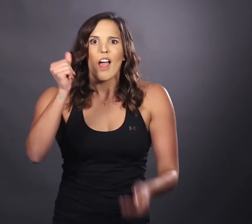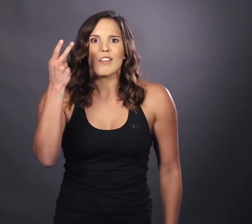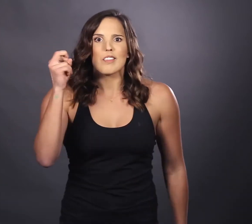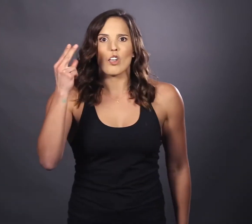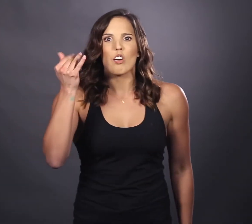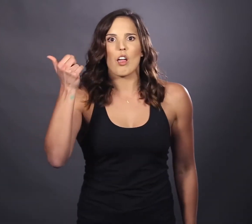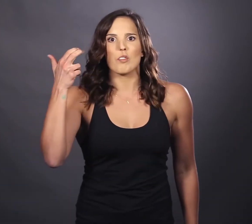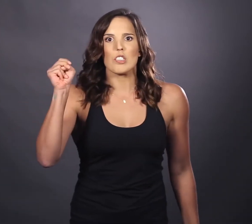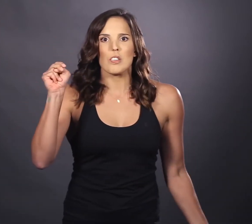Alexander Hamilton